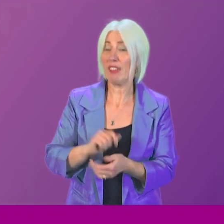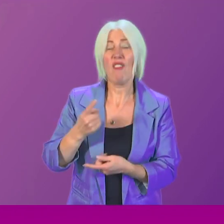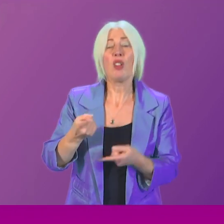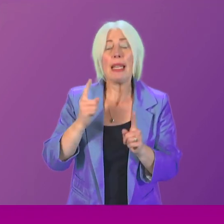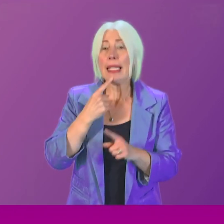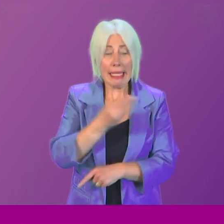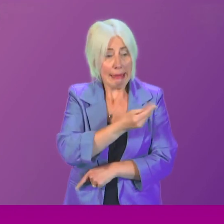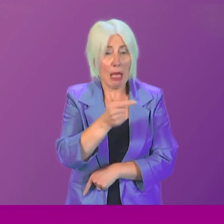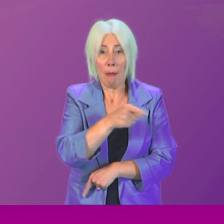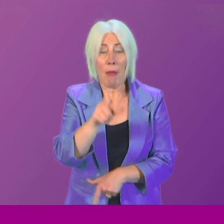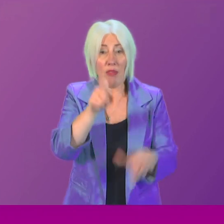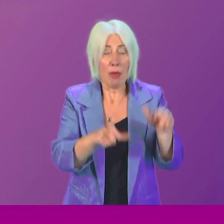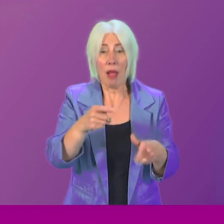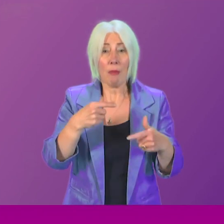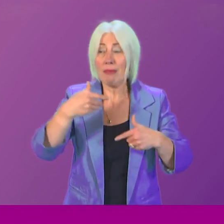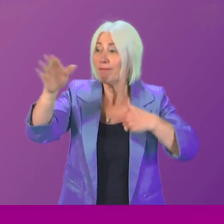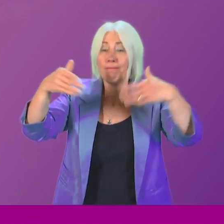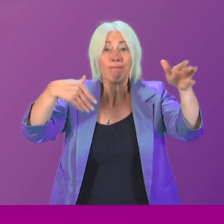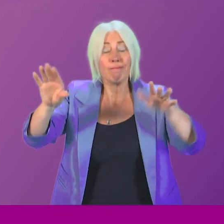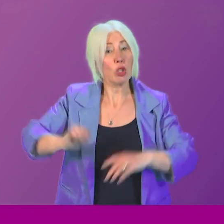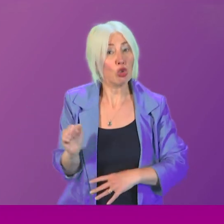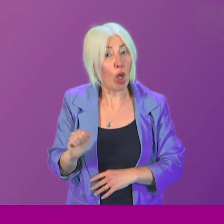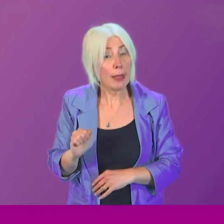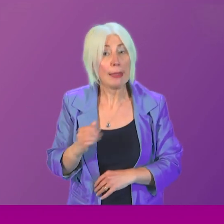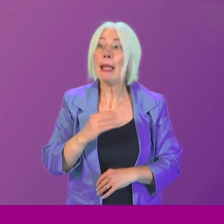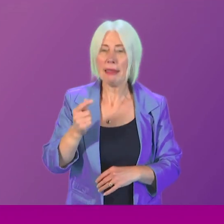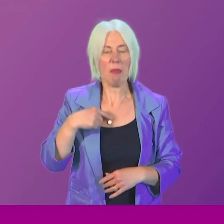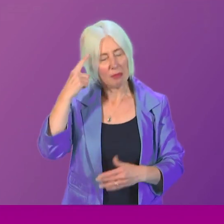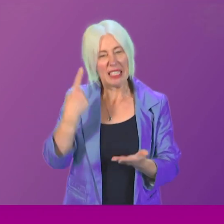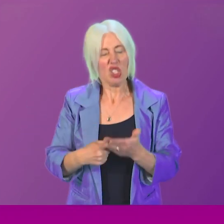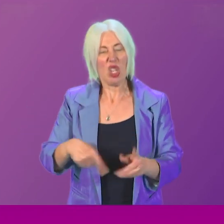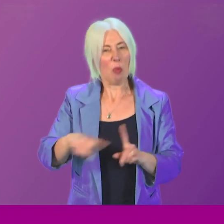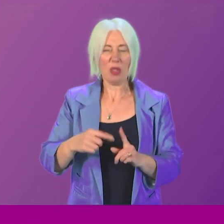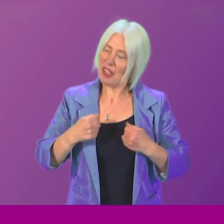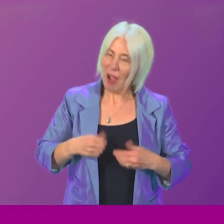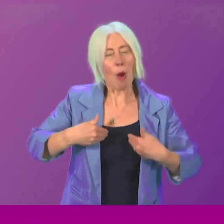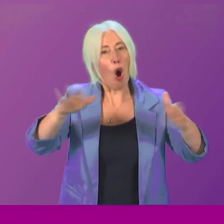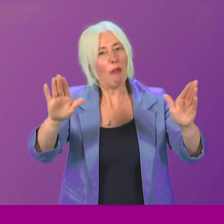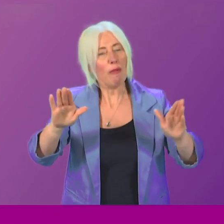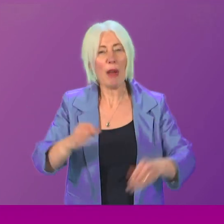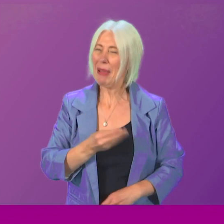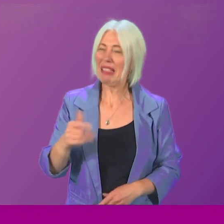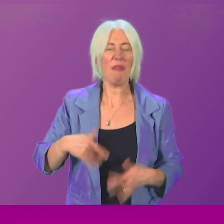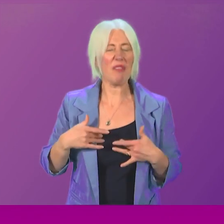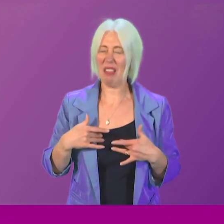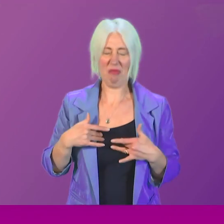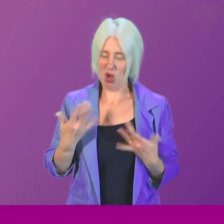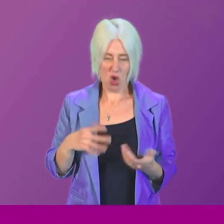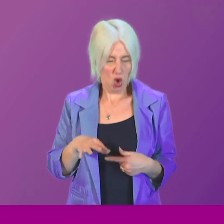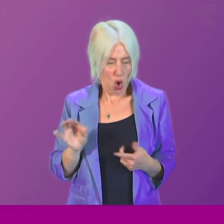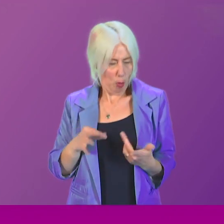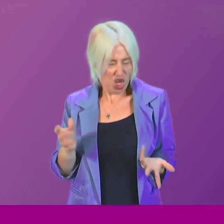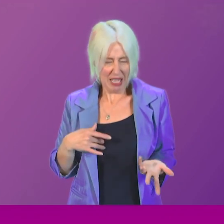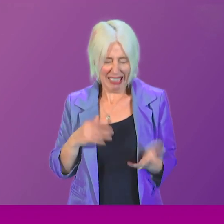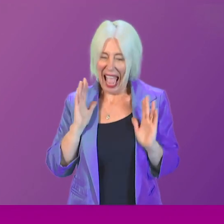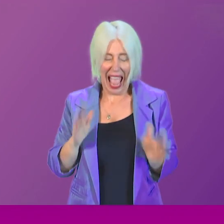those affected have already left Scotland. Some will have made a positive choice to go. Some will have felt they had no option but to leave the place that